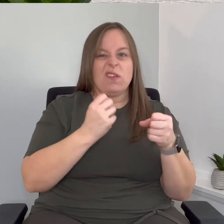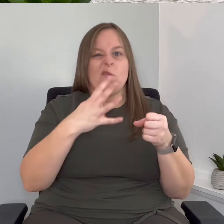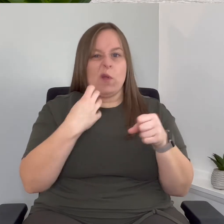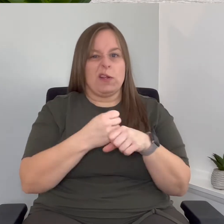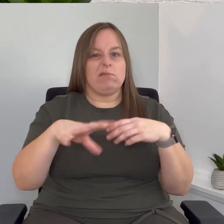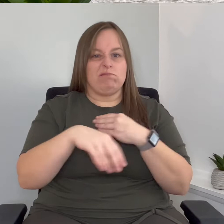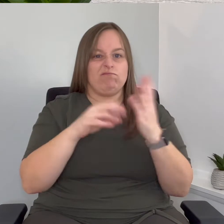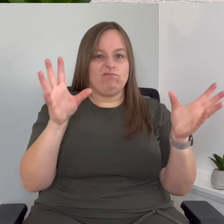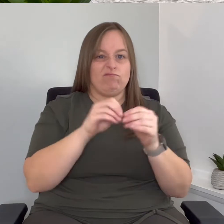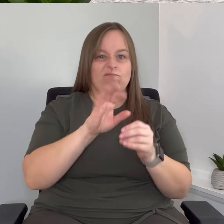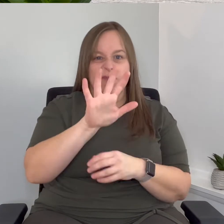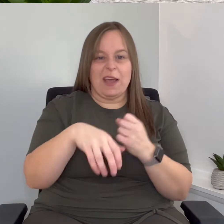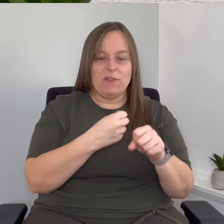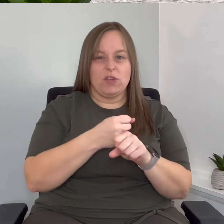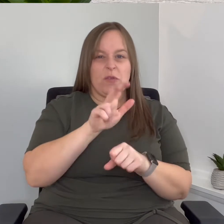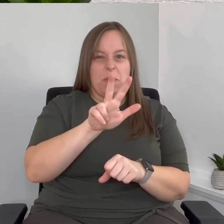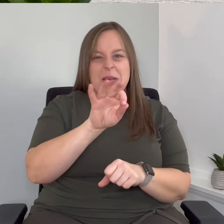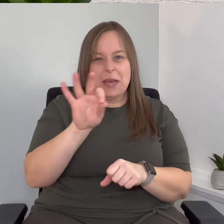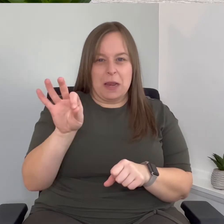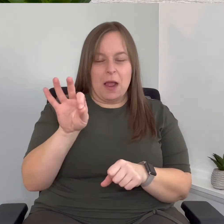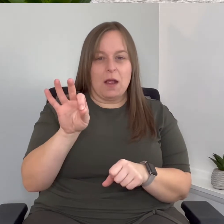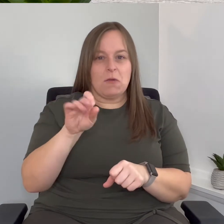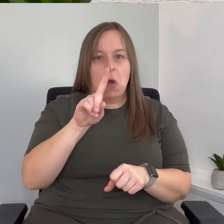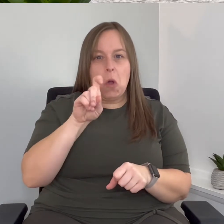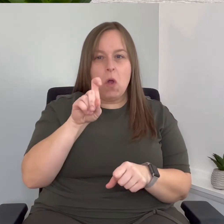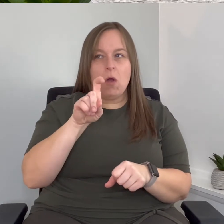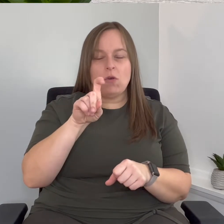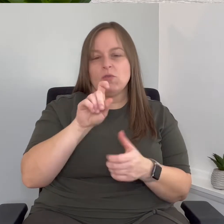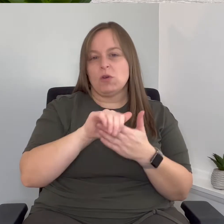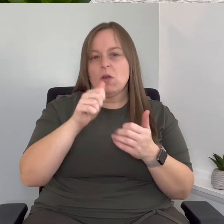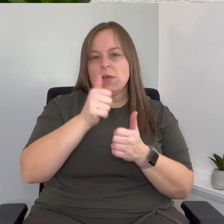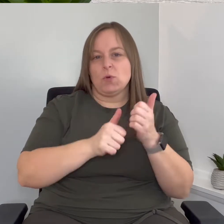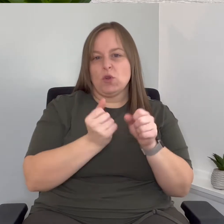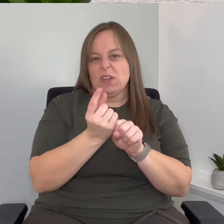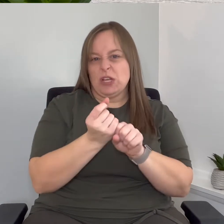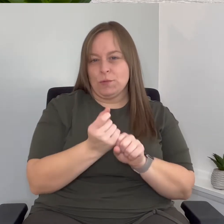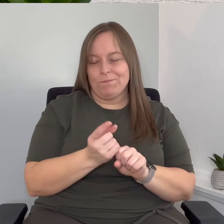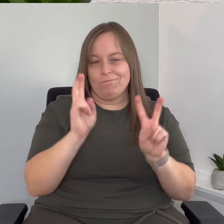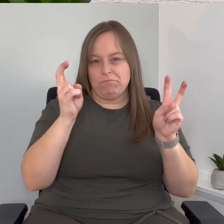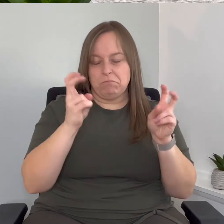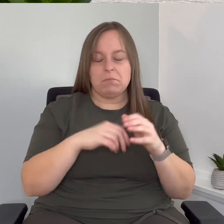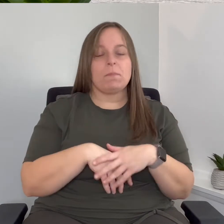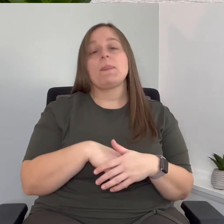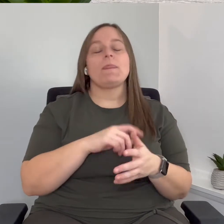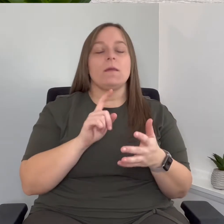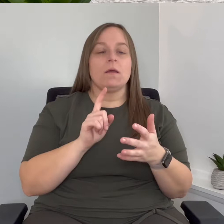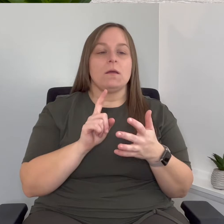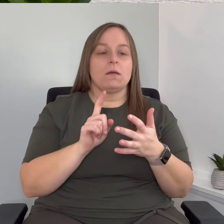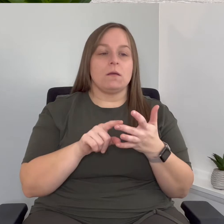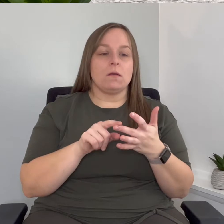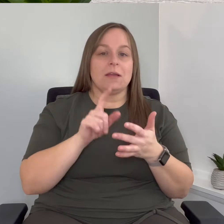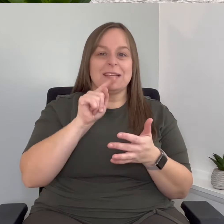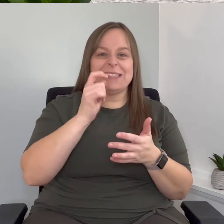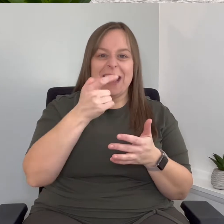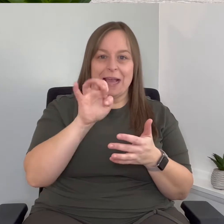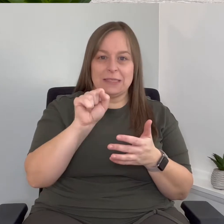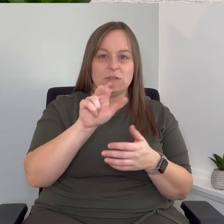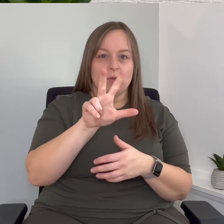that came with it for $399 so basically $100 each year for the warranty taxes came out to be